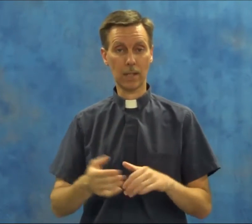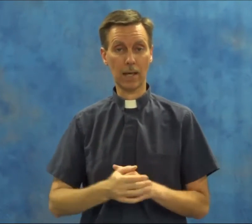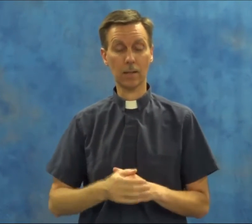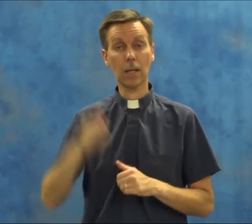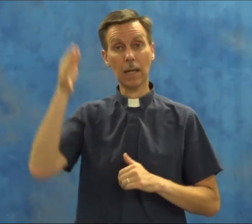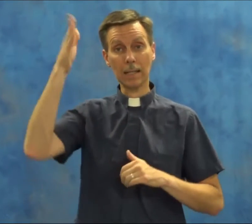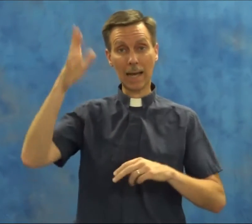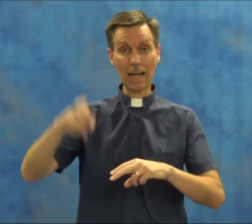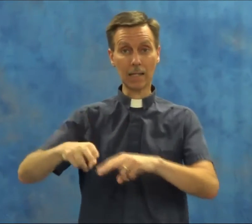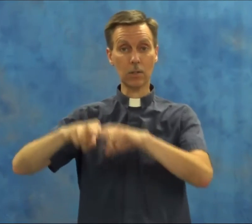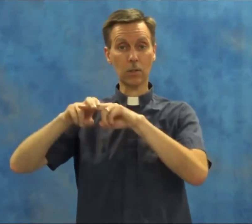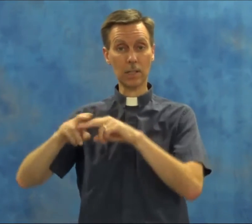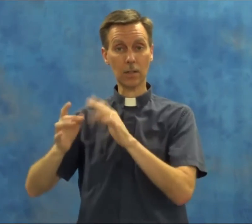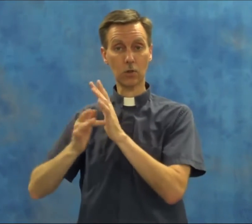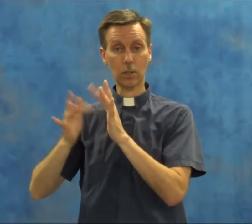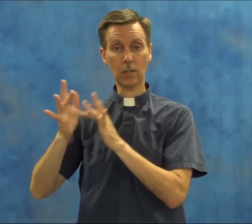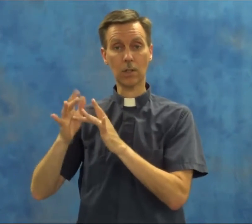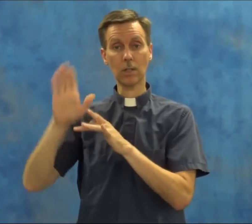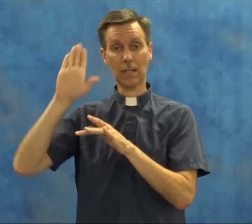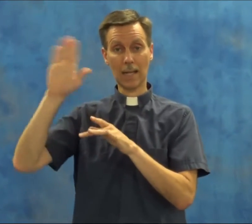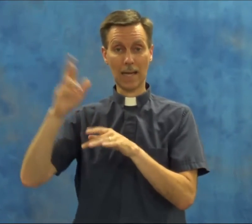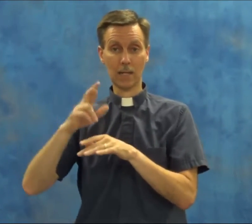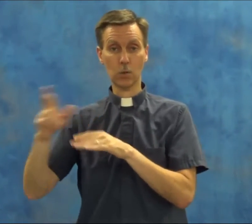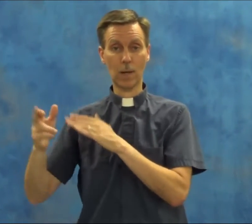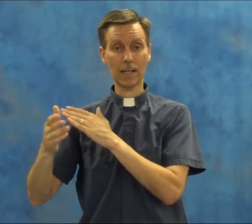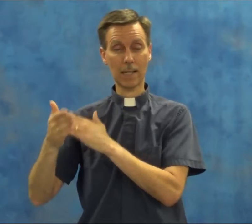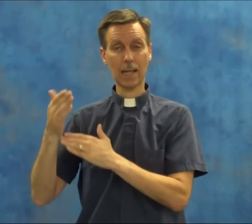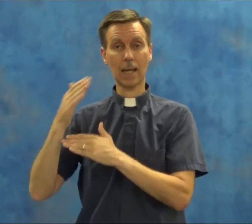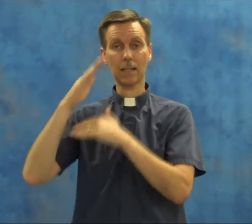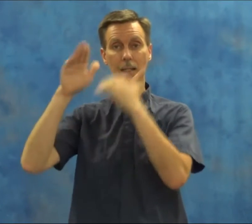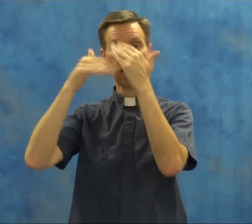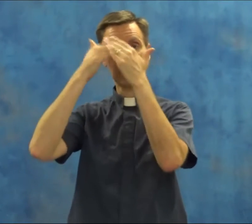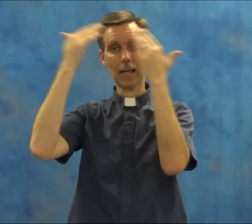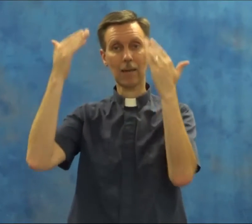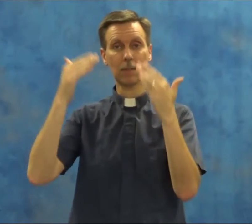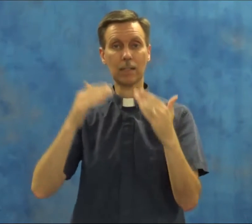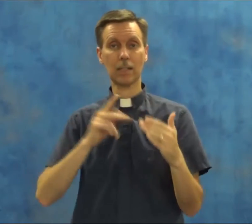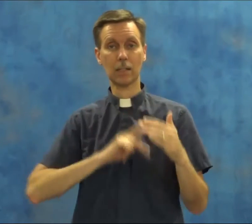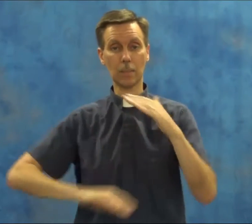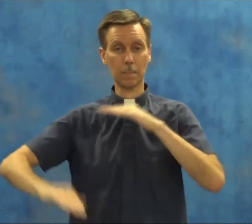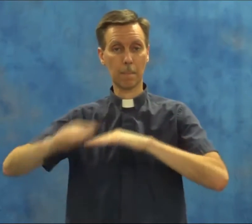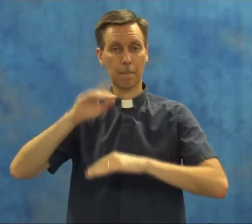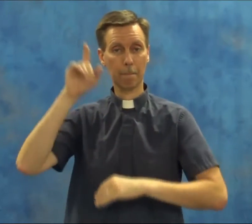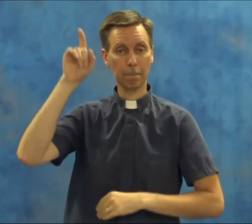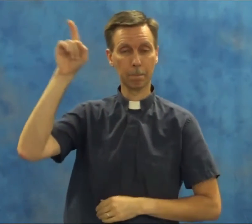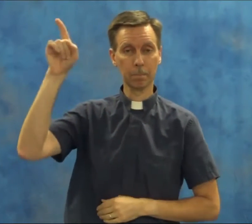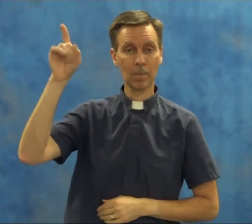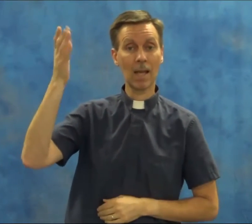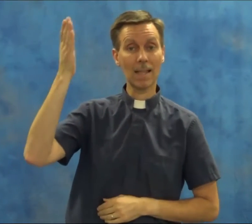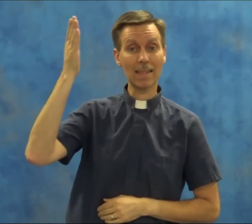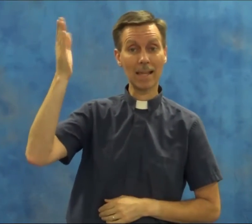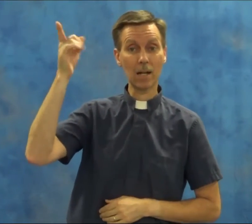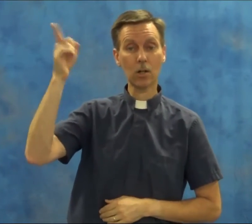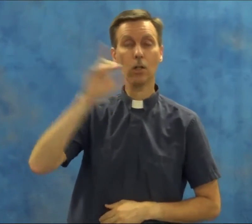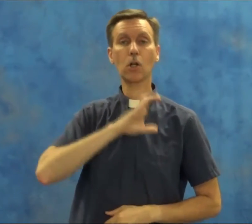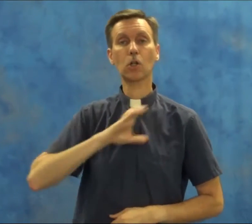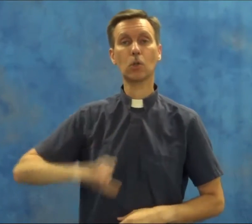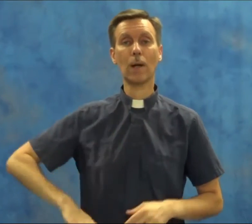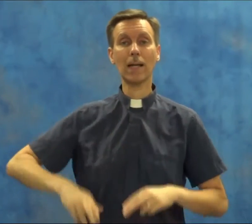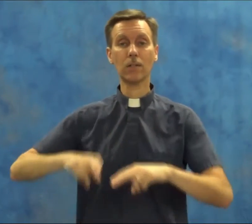dead. And God seated Jesus at his right hand in the heavenly kingdom. There, Christ